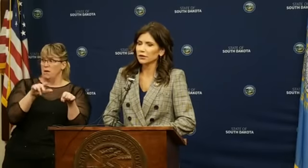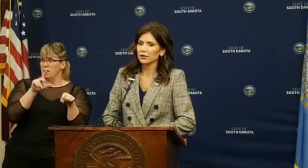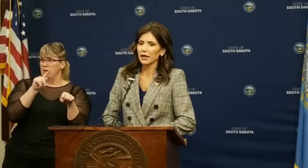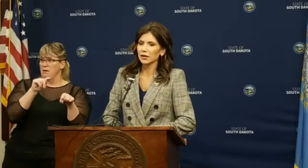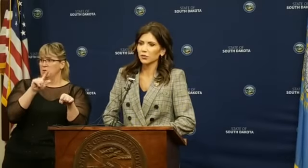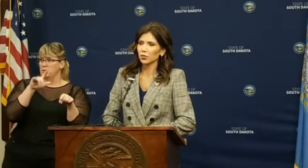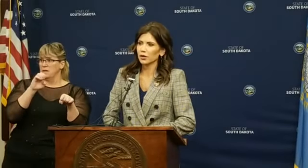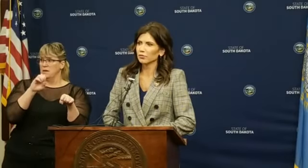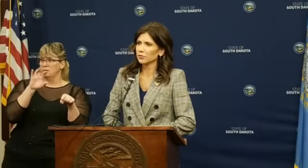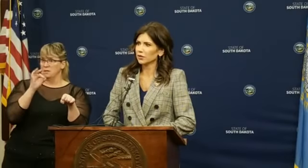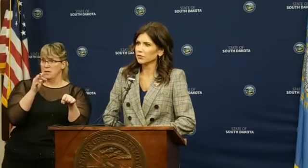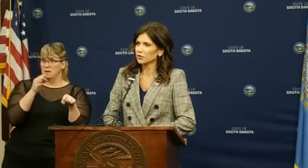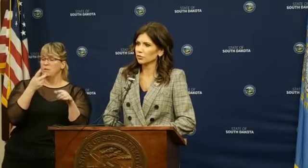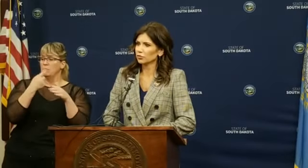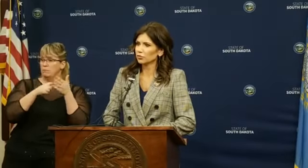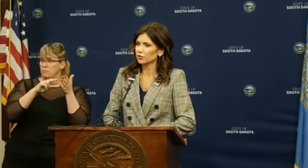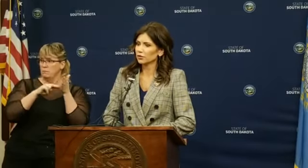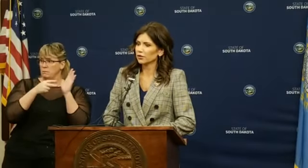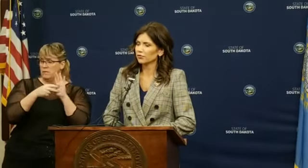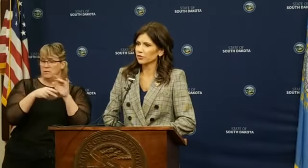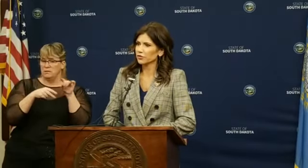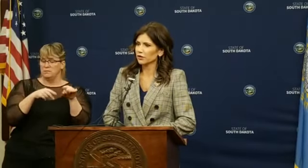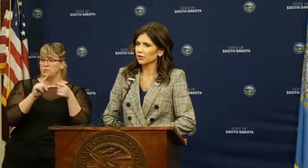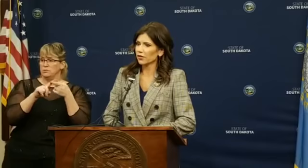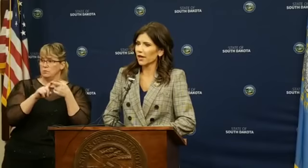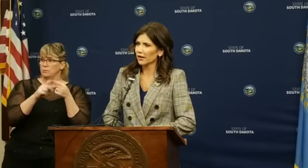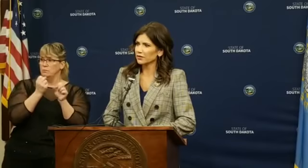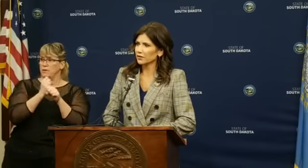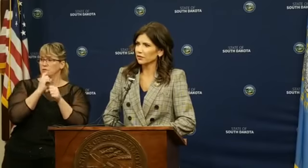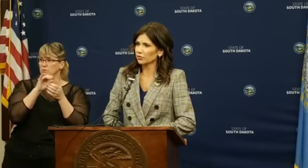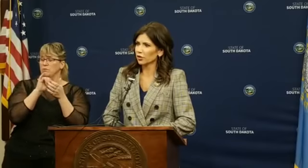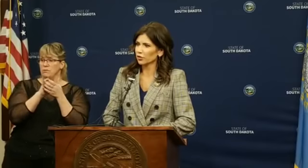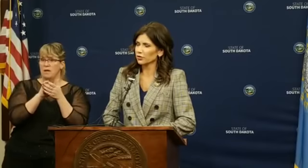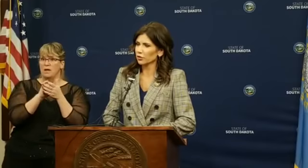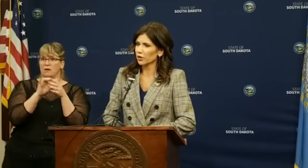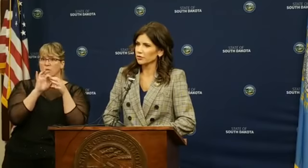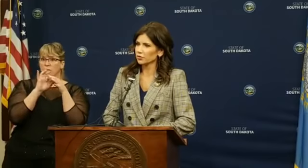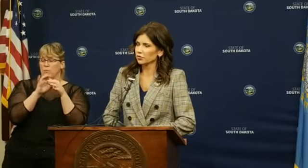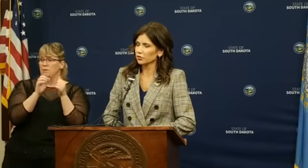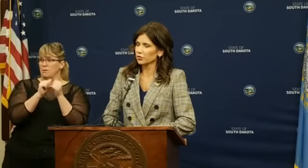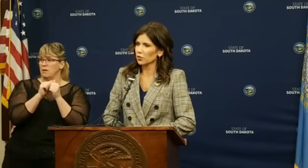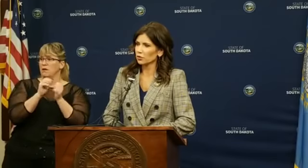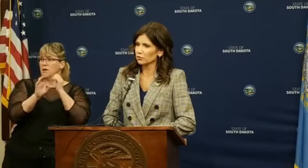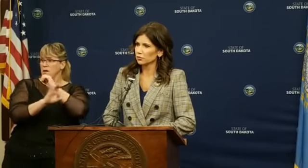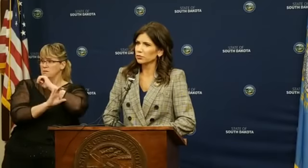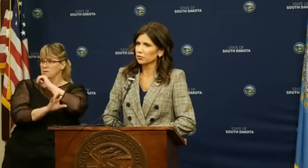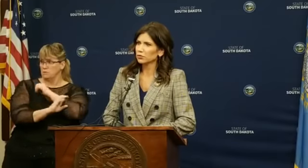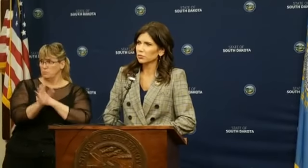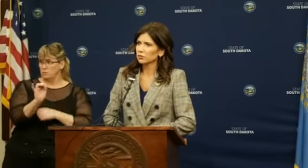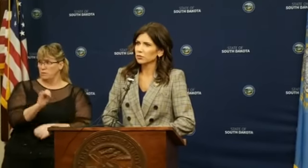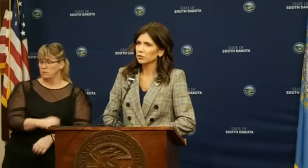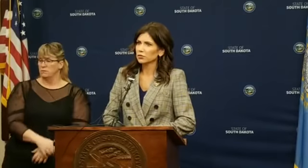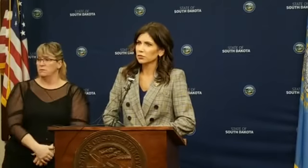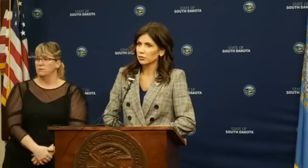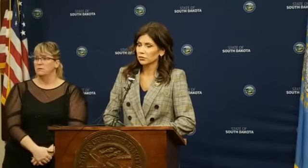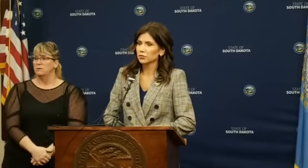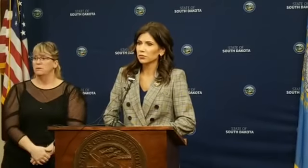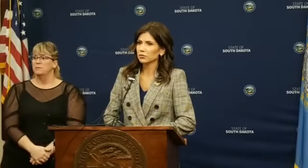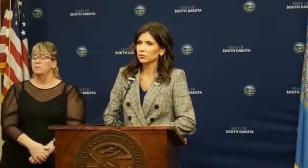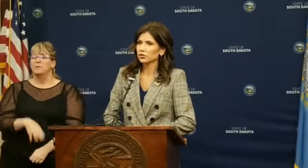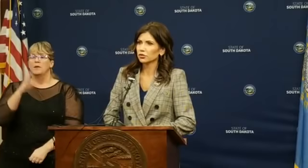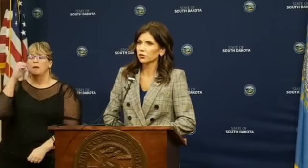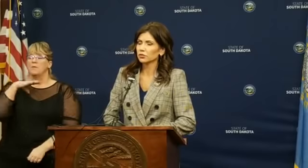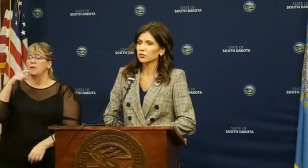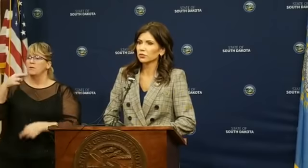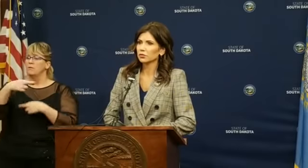IX and what it means to enforcing that in regards to our Constitution as well. Well, Governor, I'm